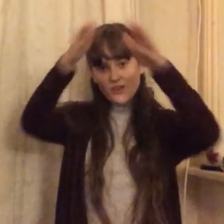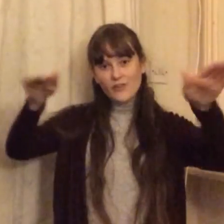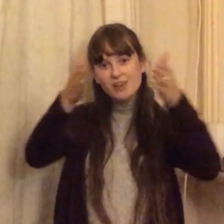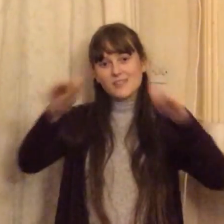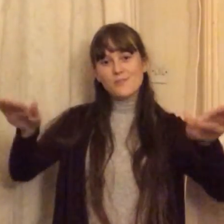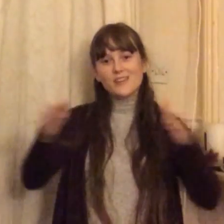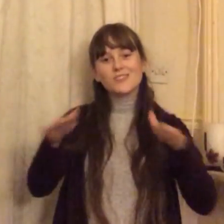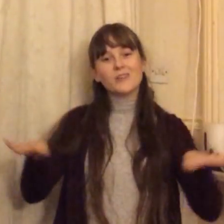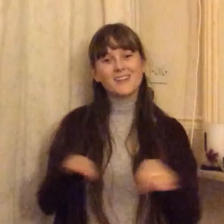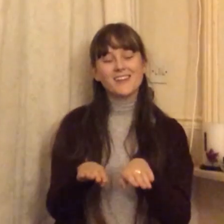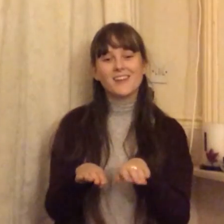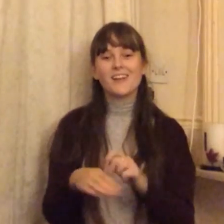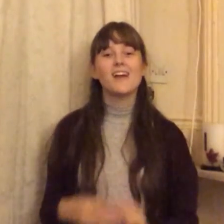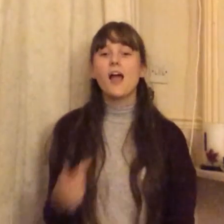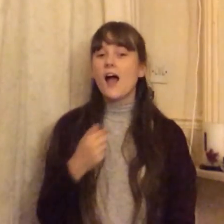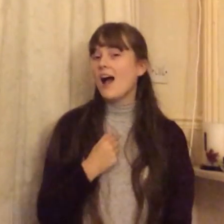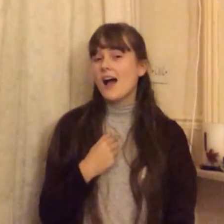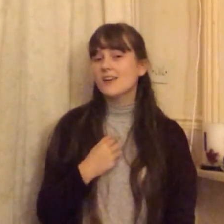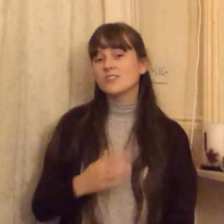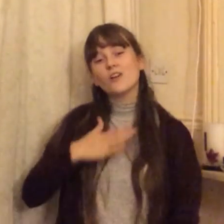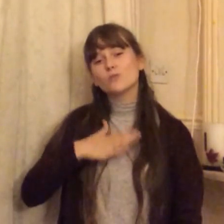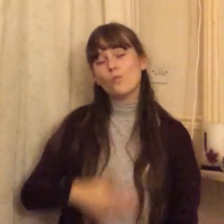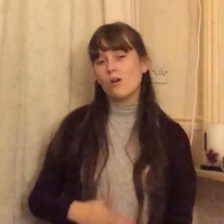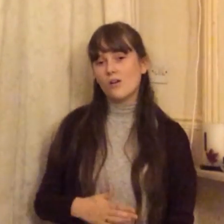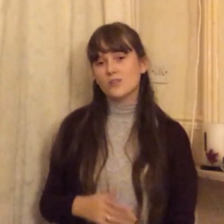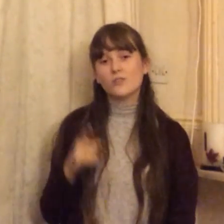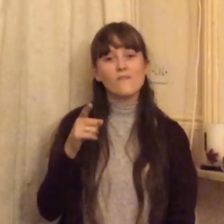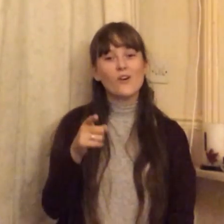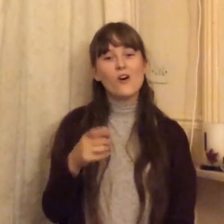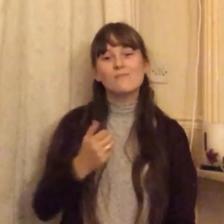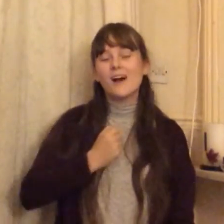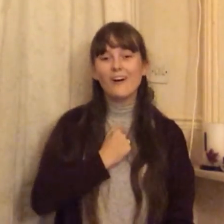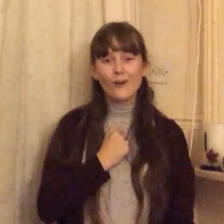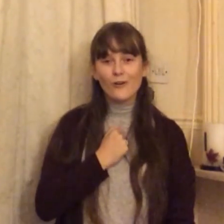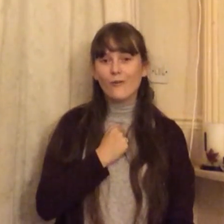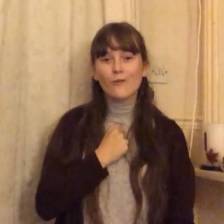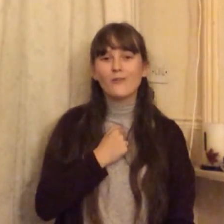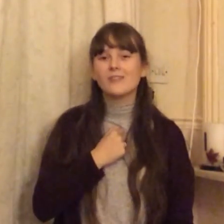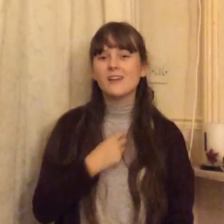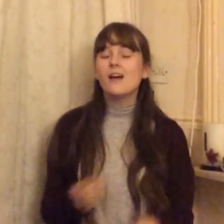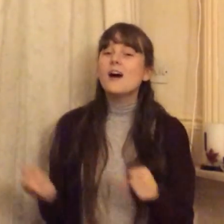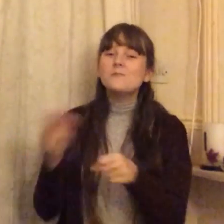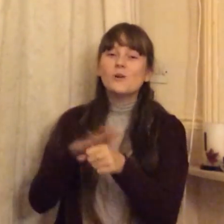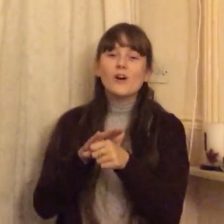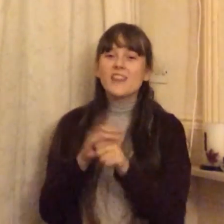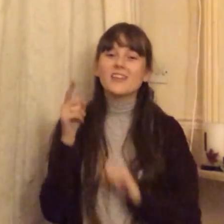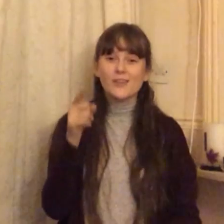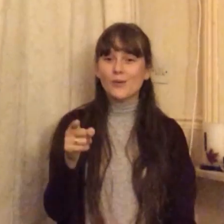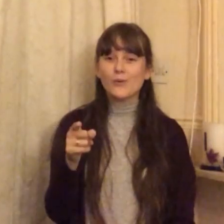the Christmas tree I just want you for my own More than you